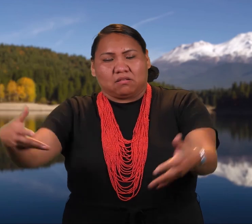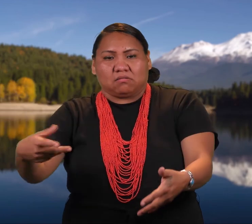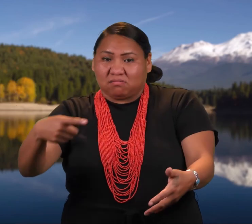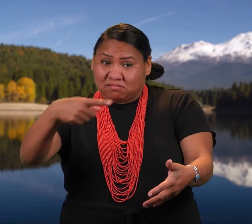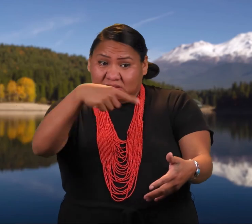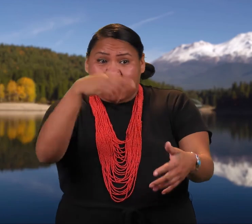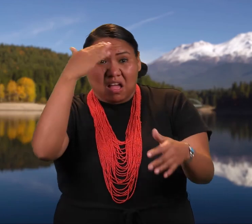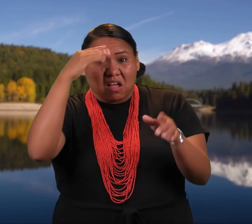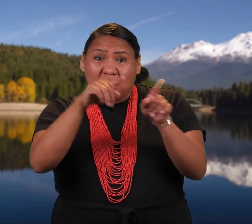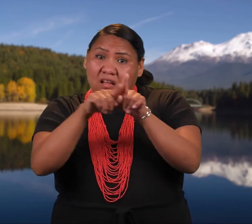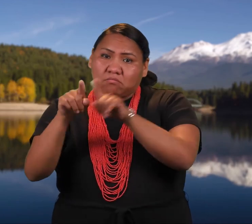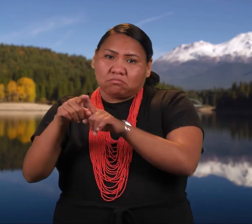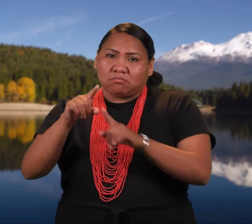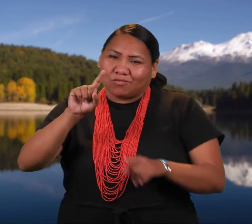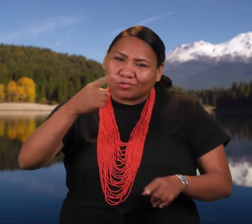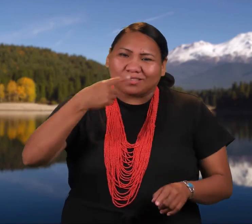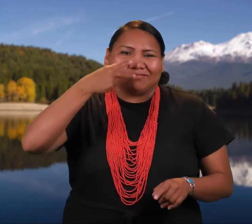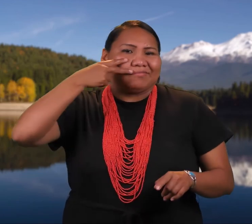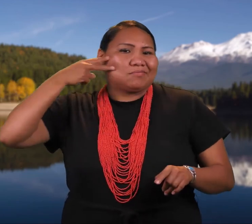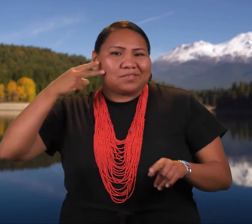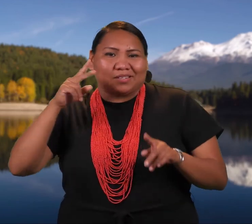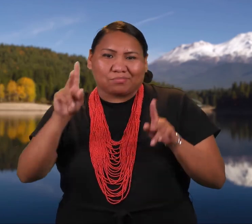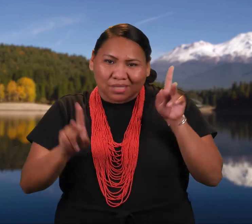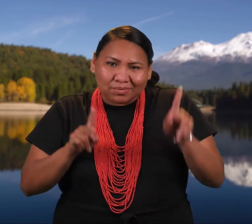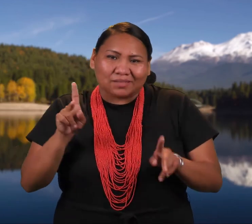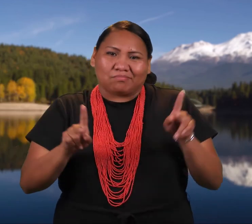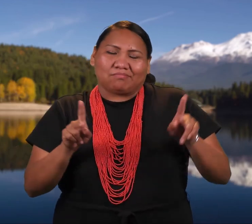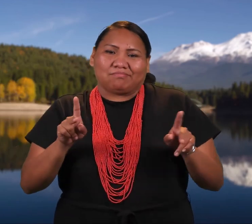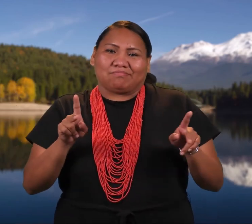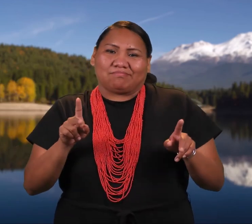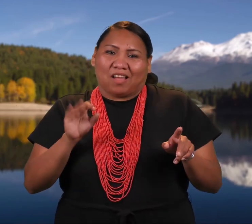Indians, the ancestors of all the Indian tribes.